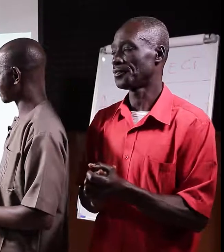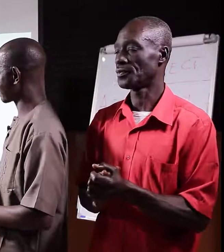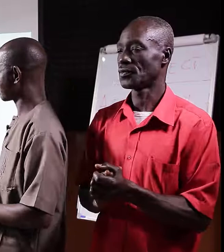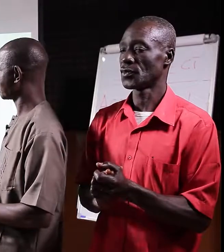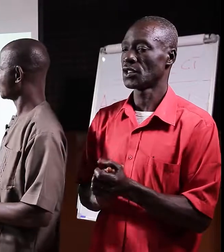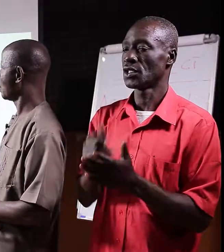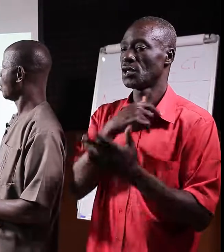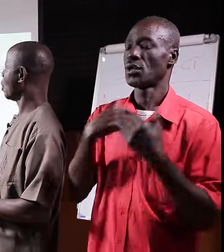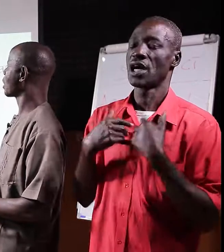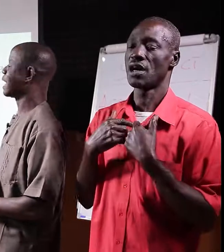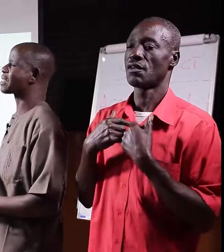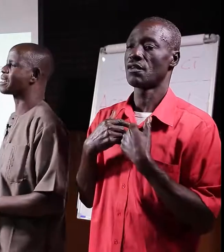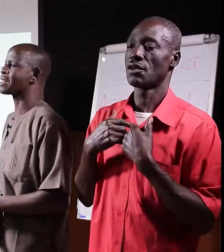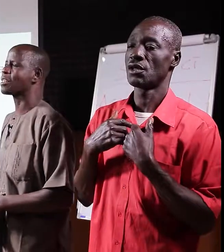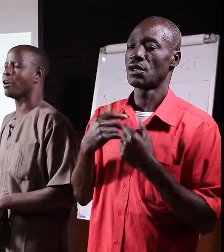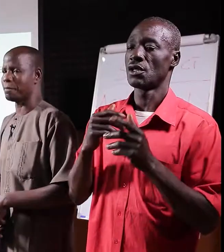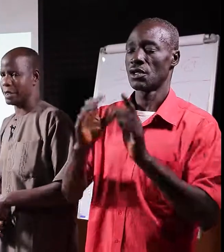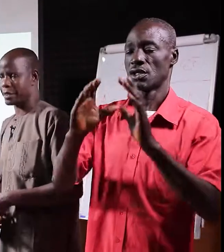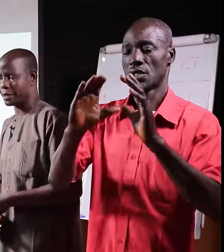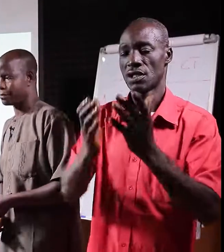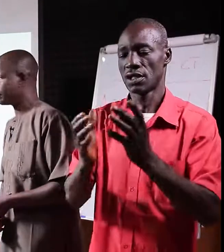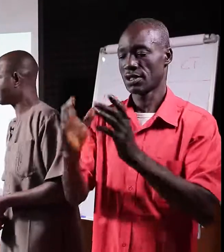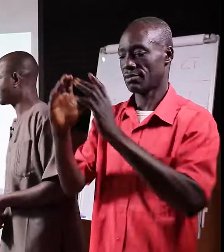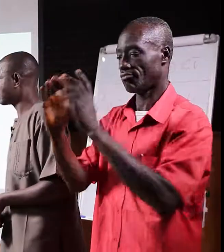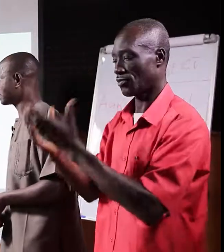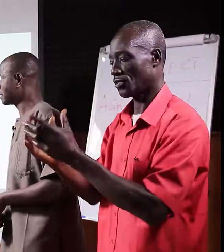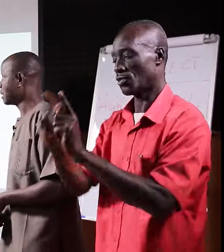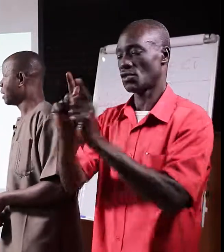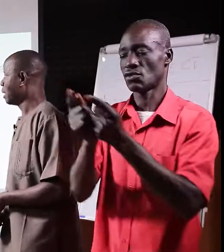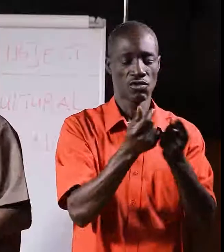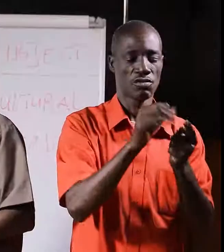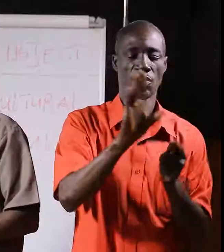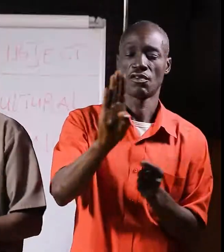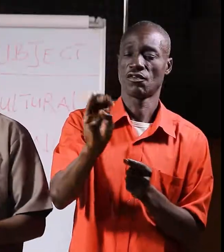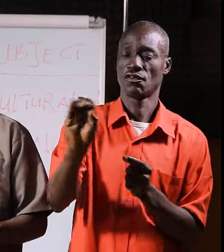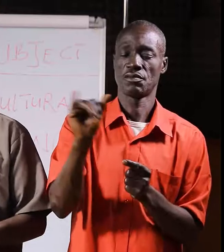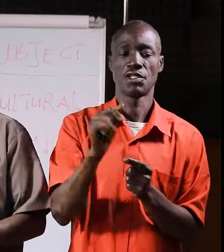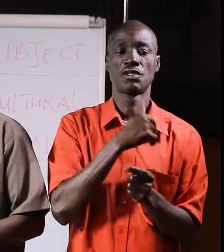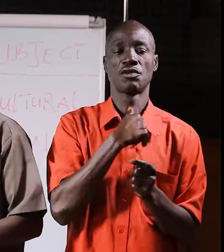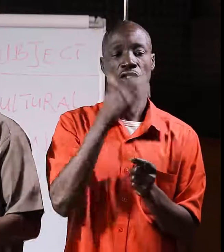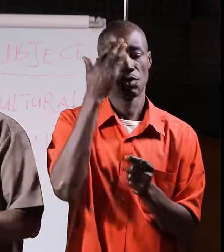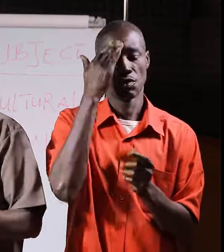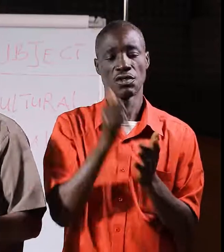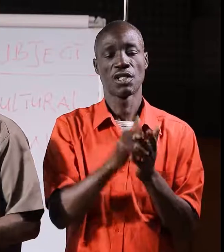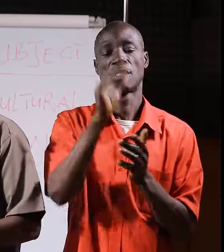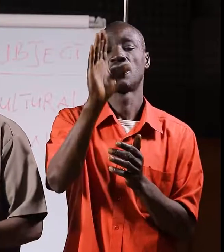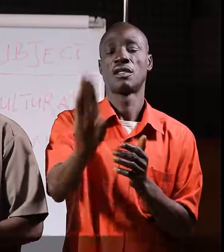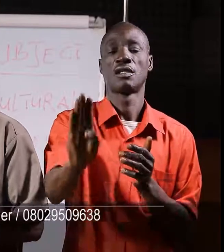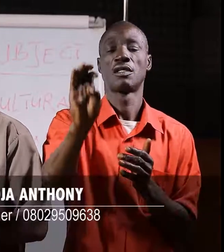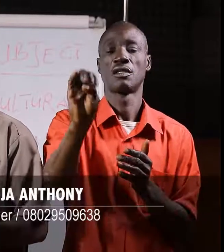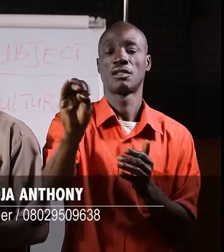Castes or classes of bees. We know that bees